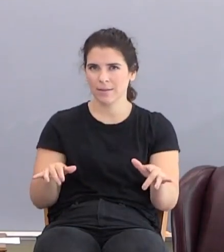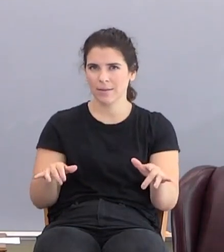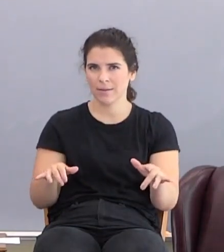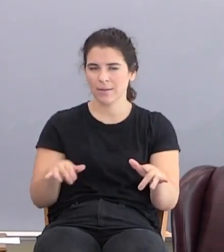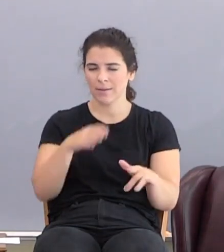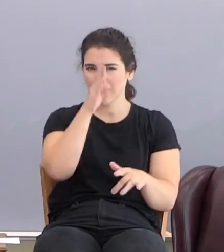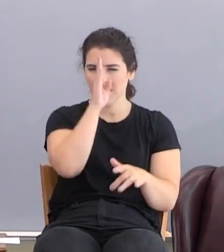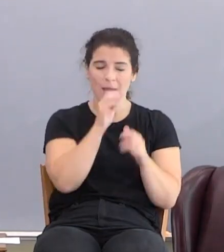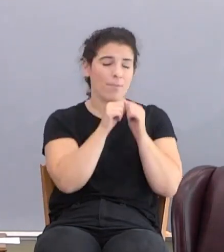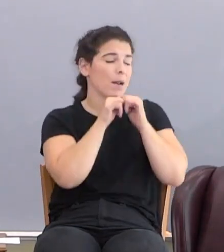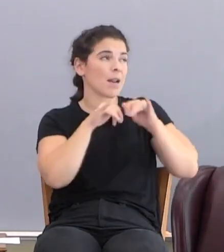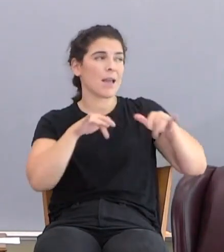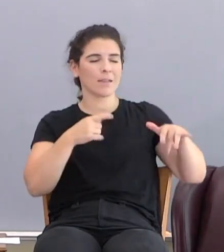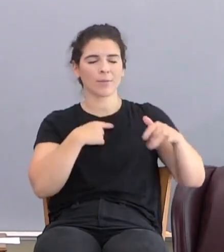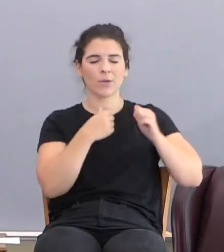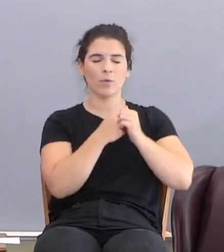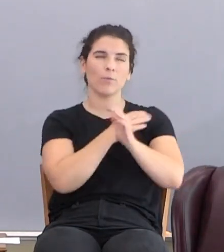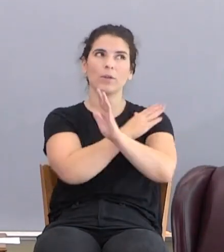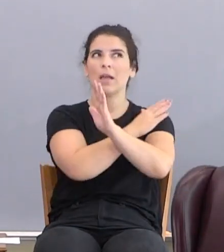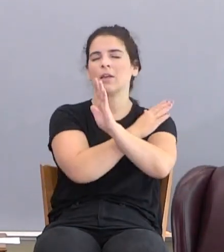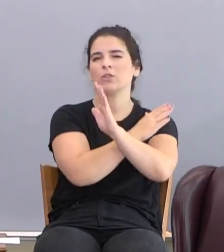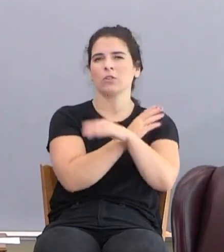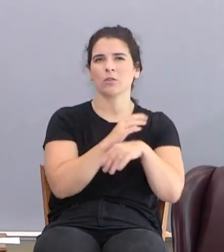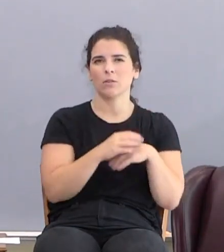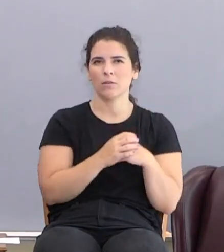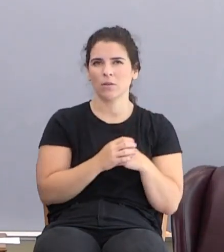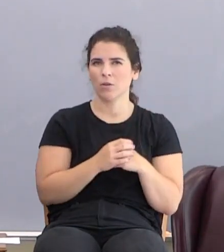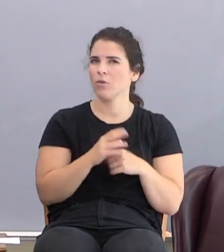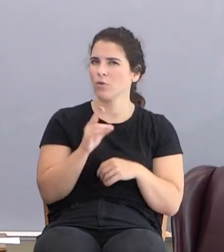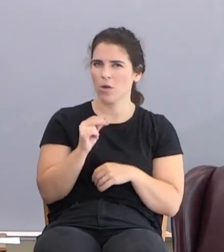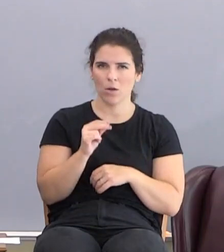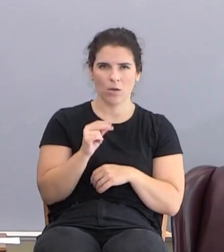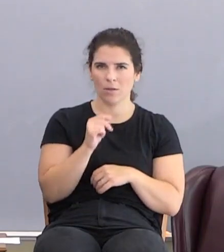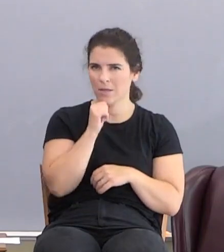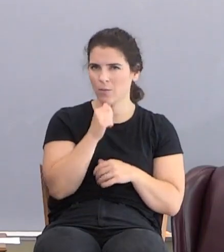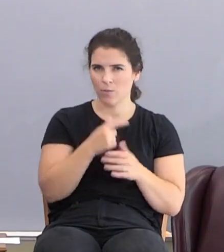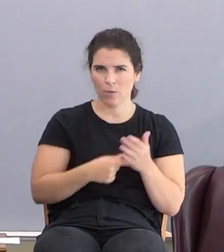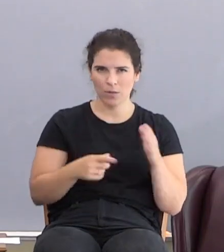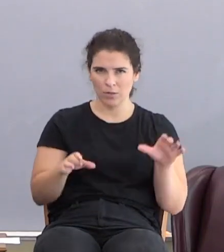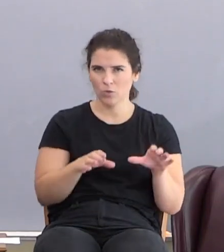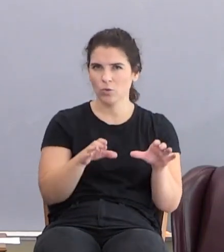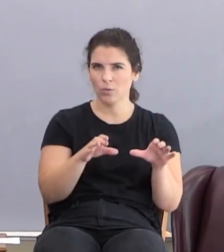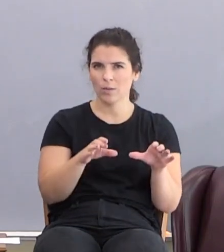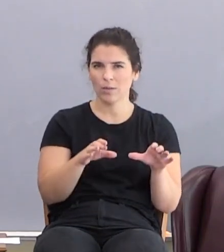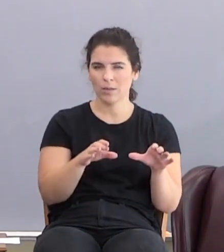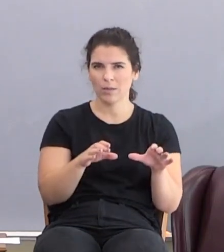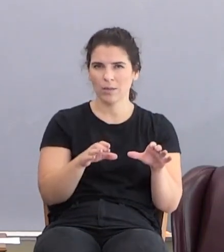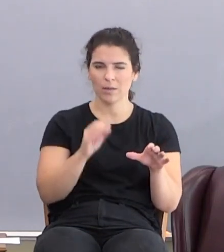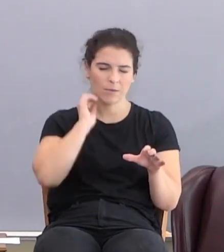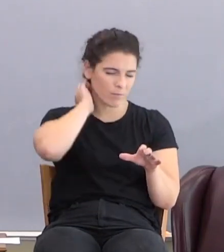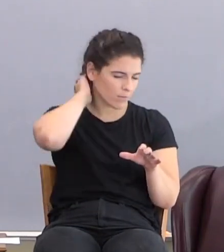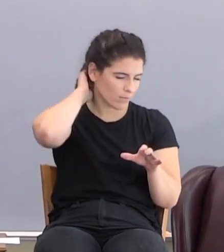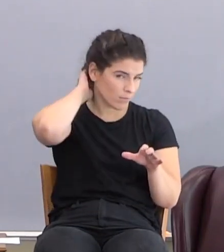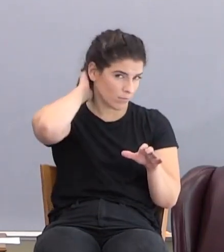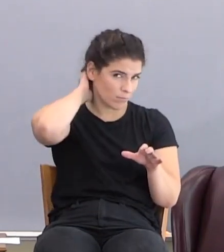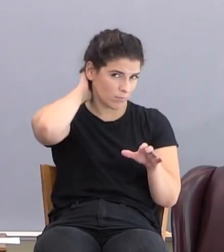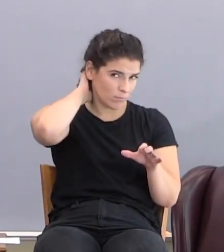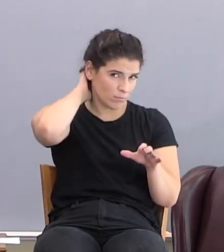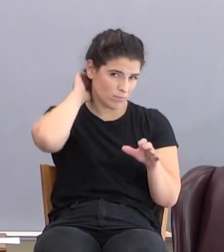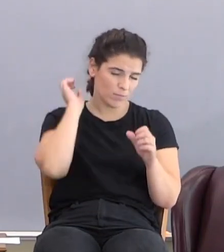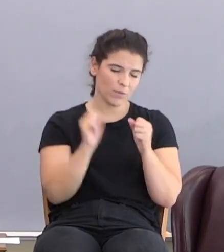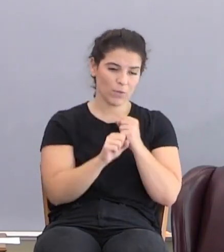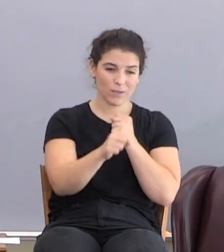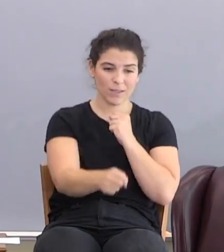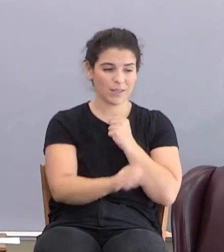God has blessed me with protection. No, that isn't what he was doing. He was extending